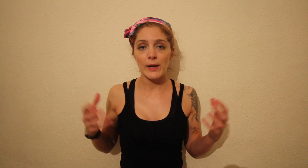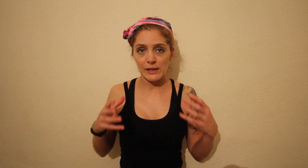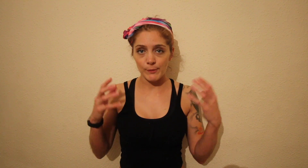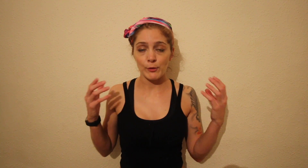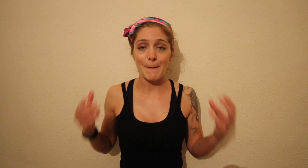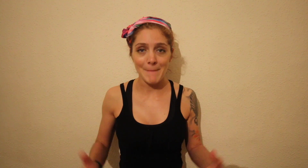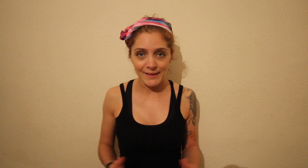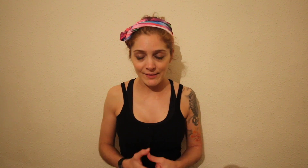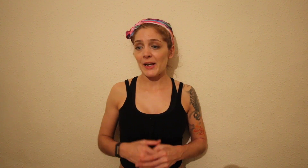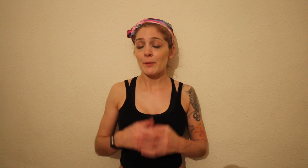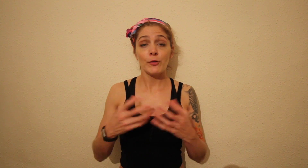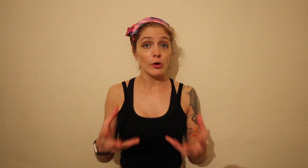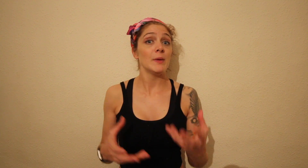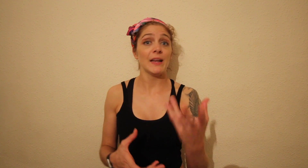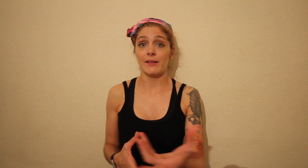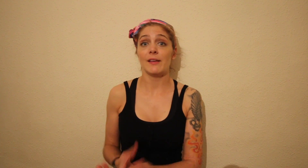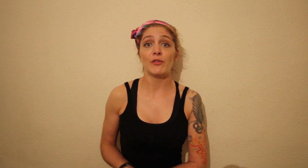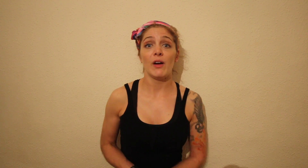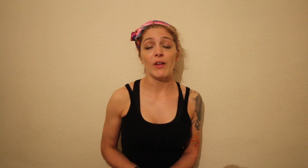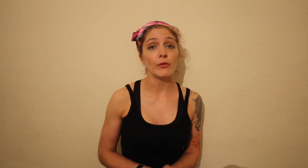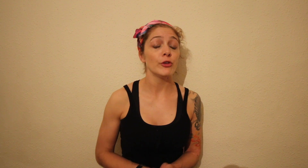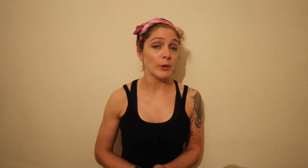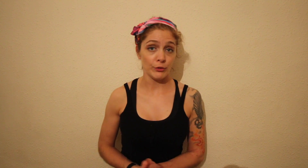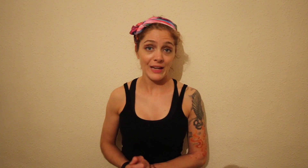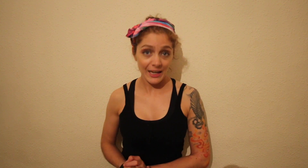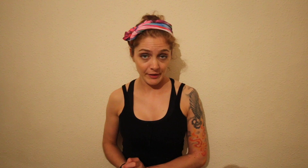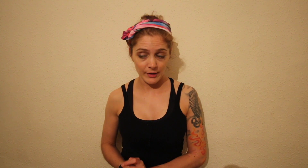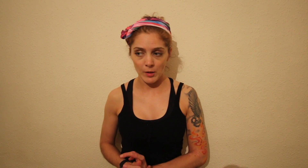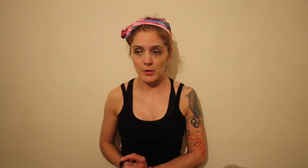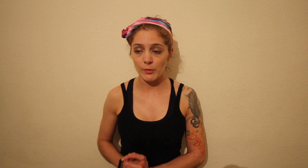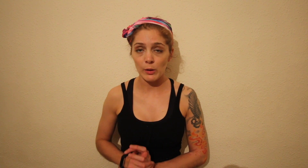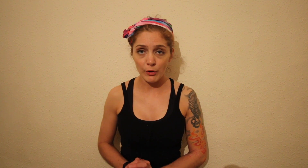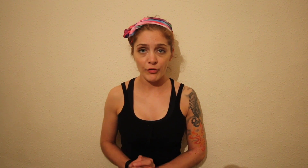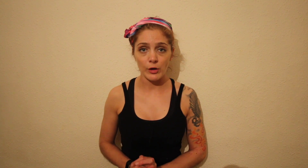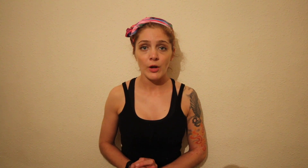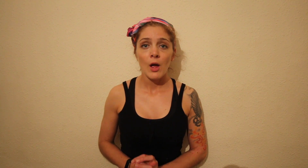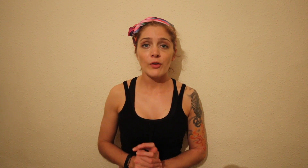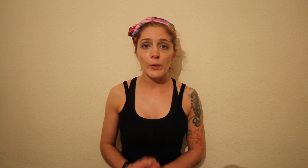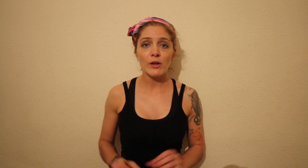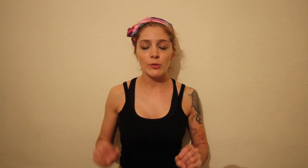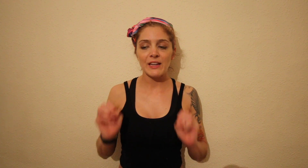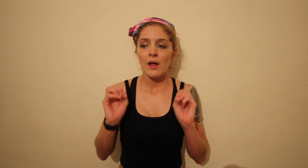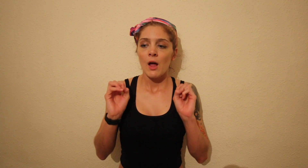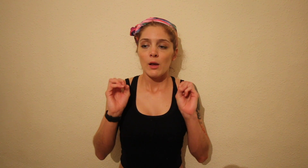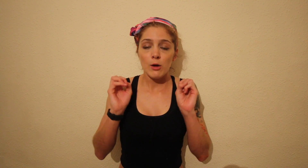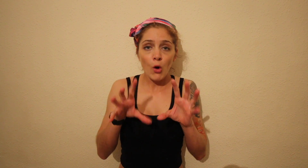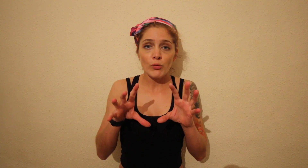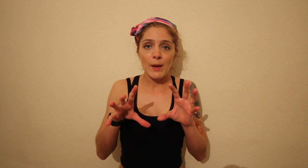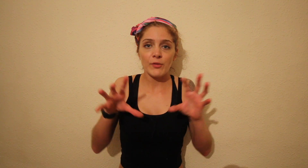quickly to build up mass and I'm consuming as I said 5,200 calories at the moment so a lot of food so we are doing long reps,